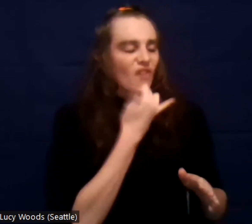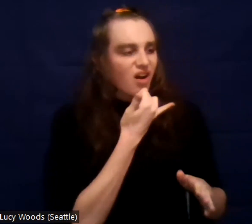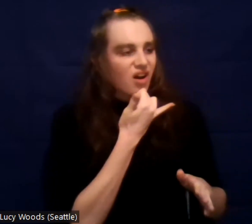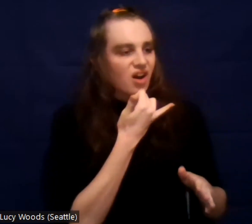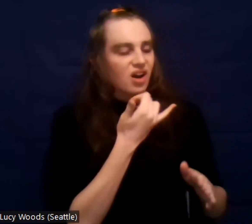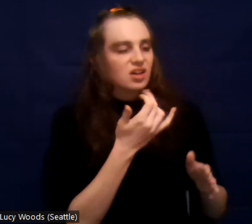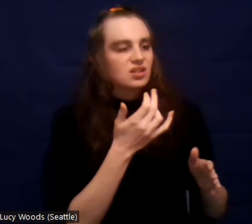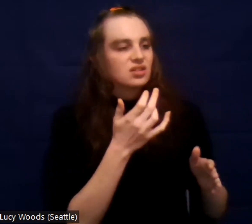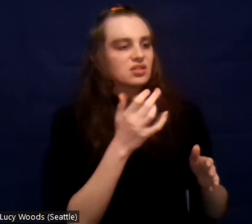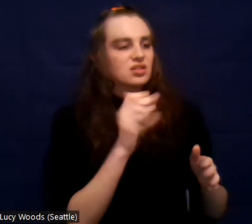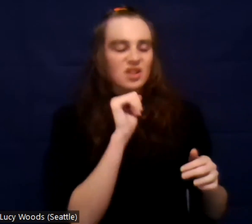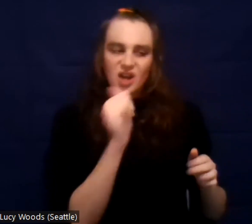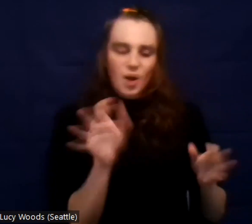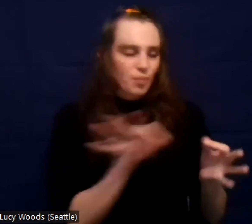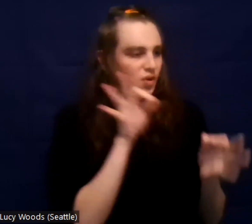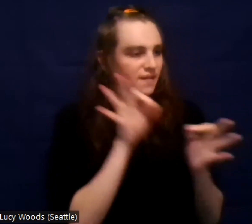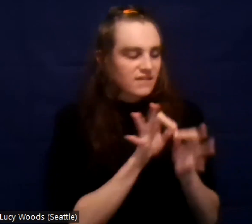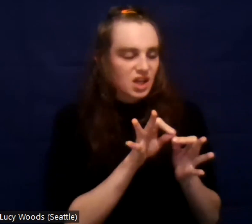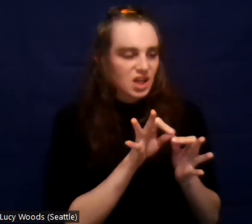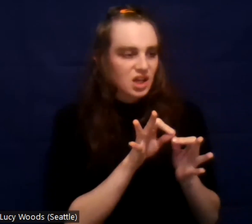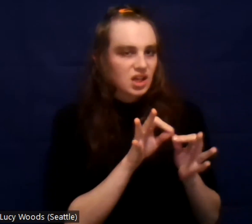to another person. Um,